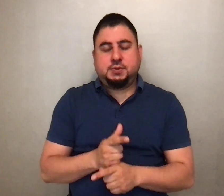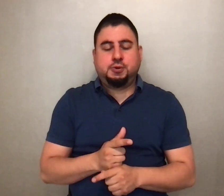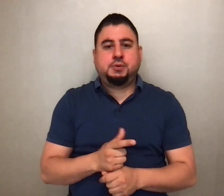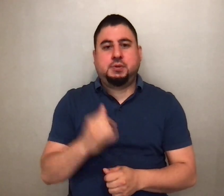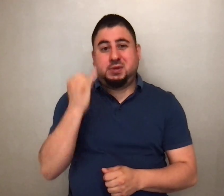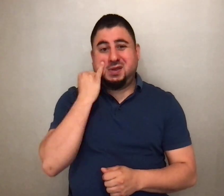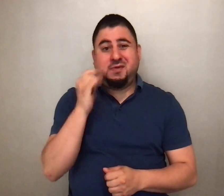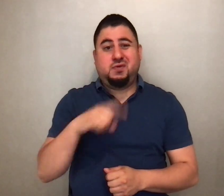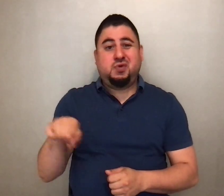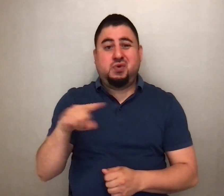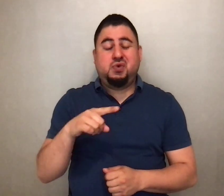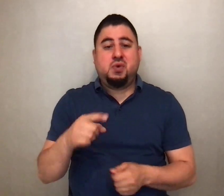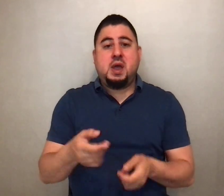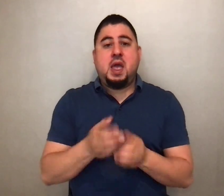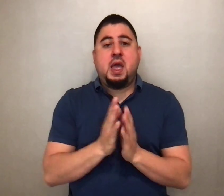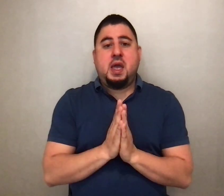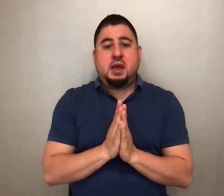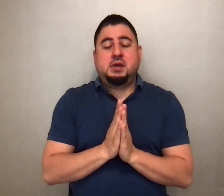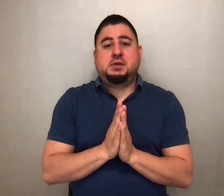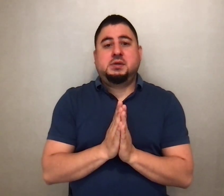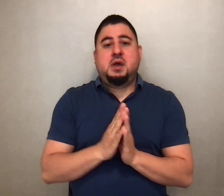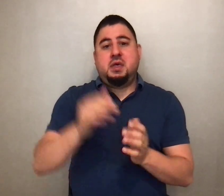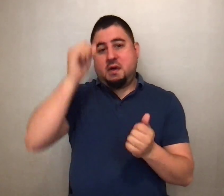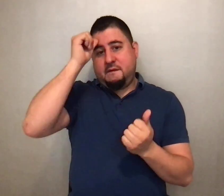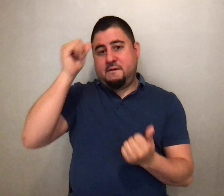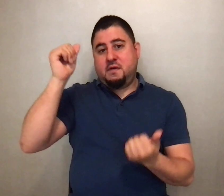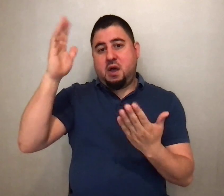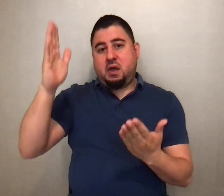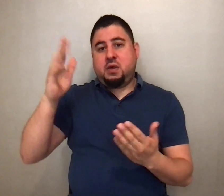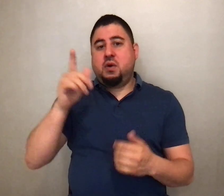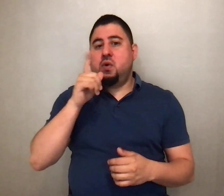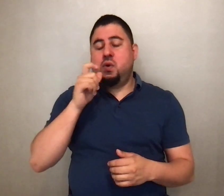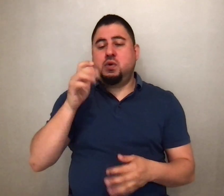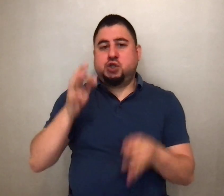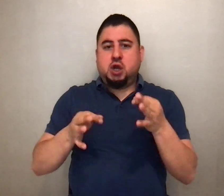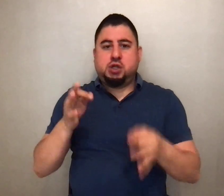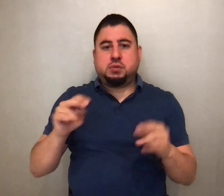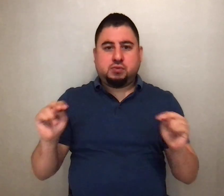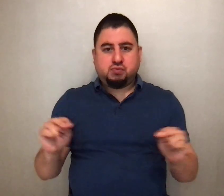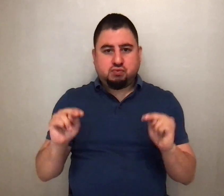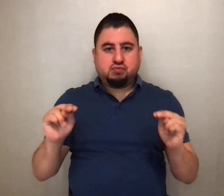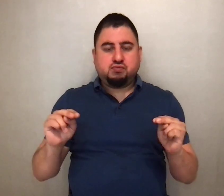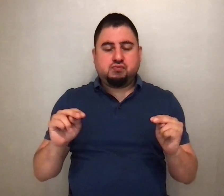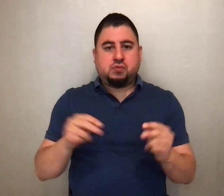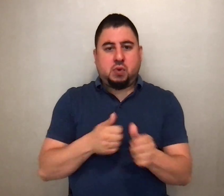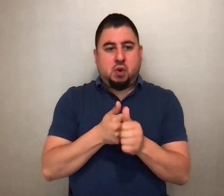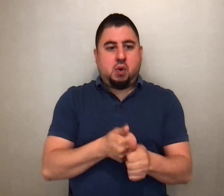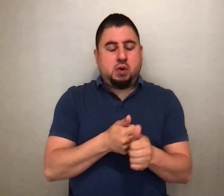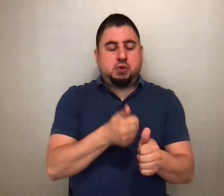invoke as Father him who judges impartially according to each one's work,